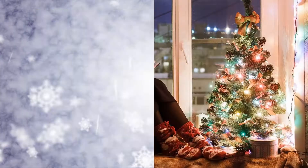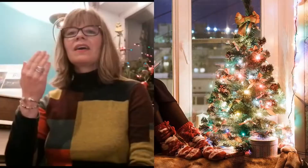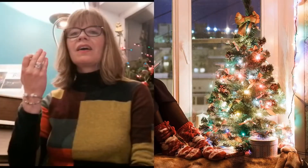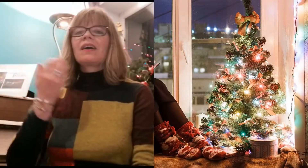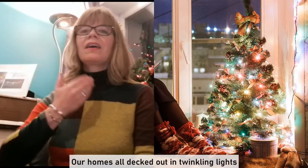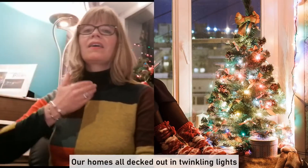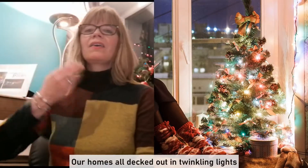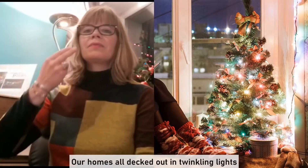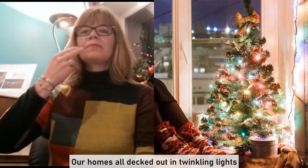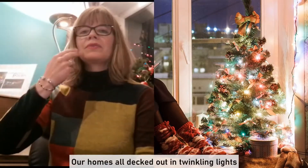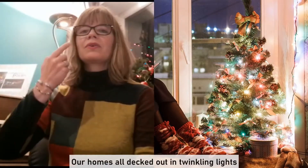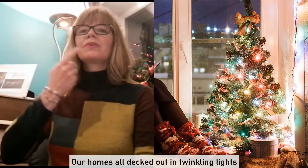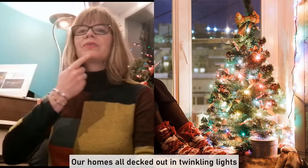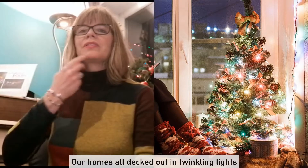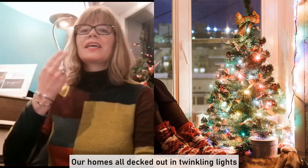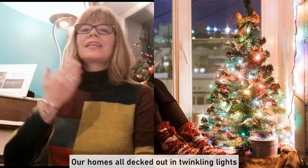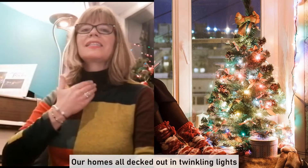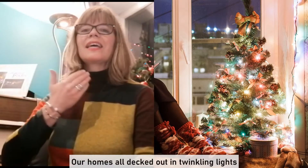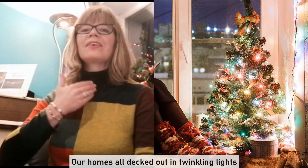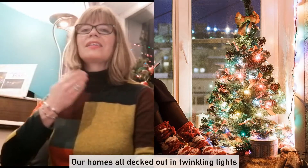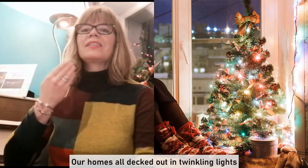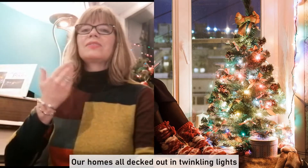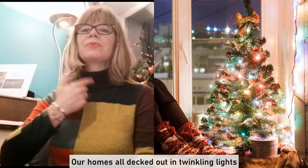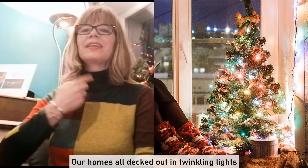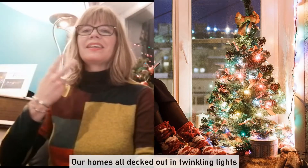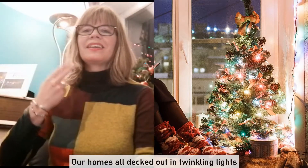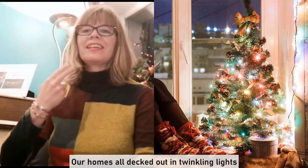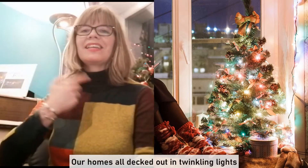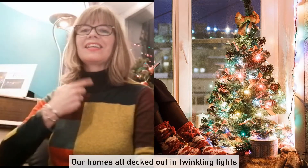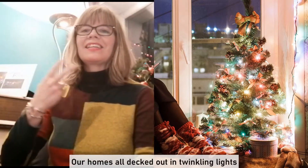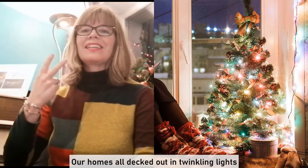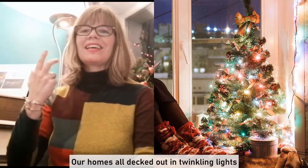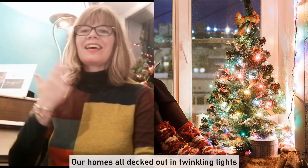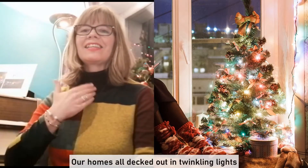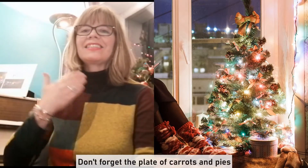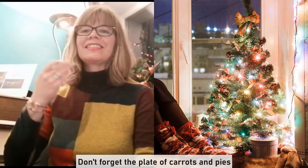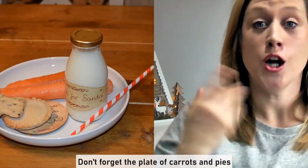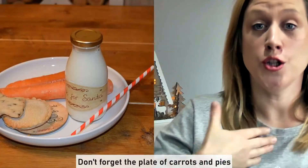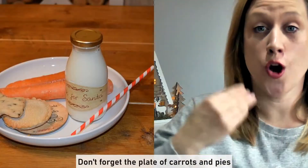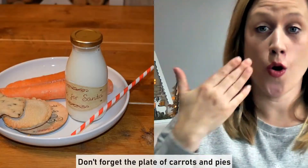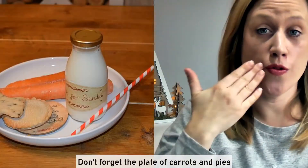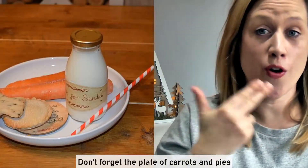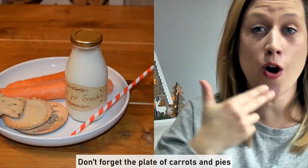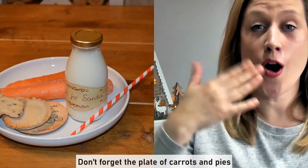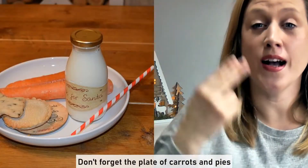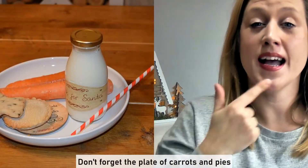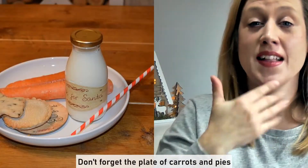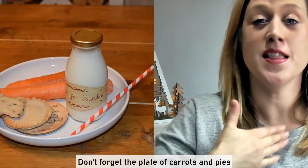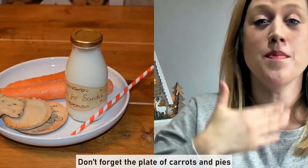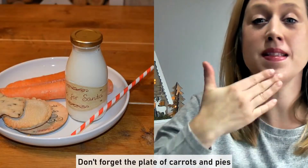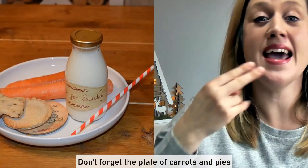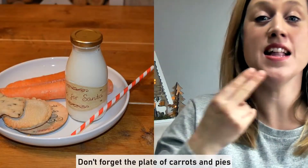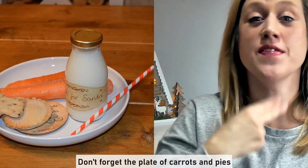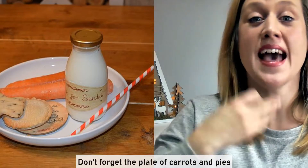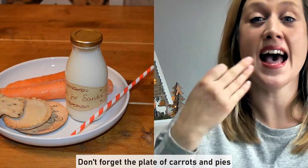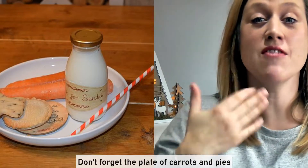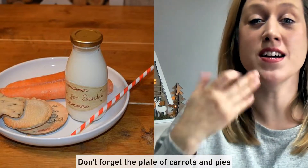Our home's all decked out Our twinkling lights Don't forget the plate of carrots